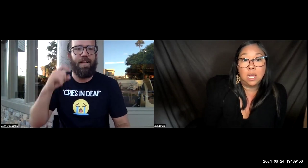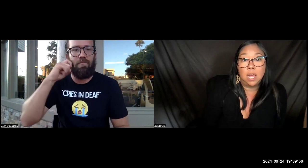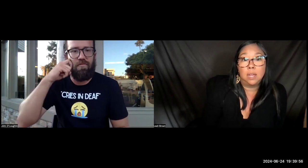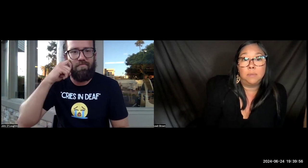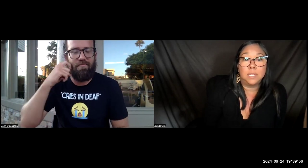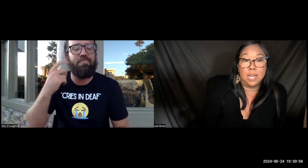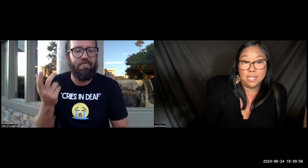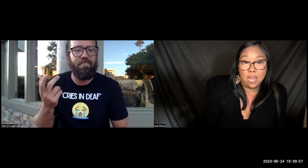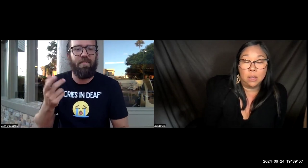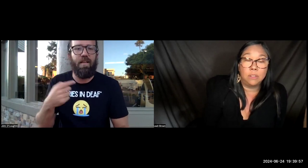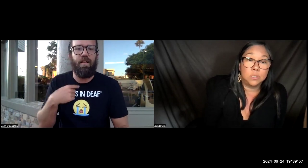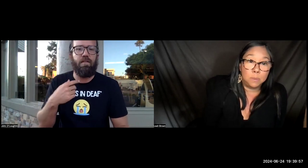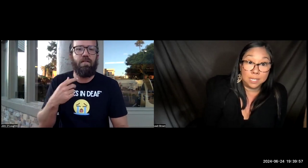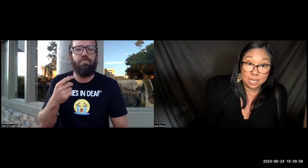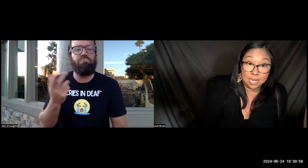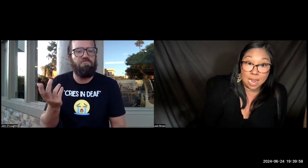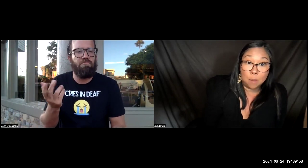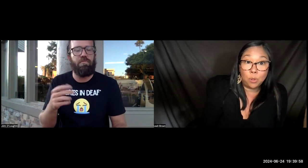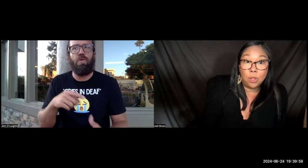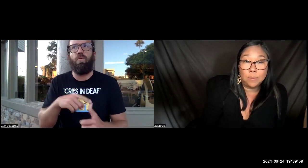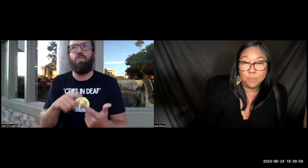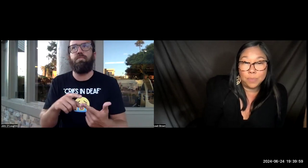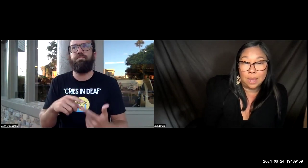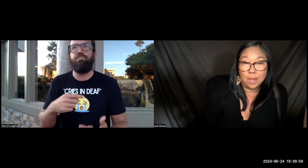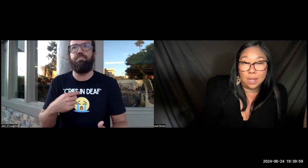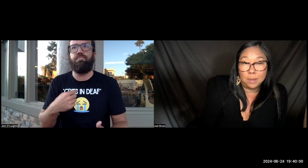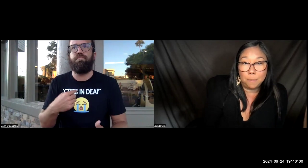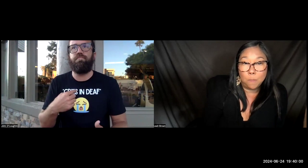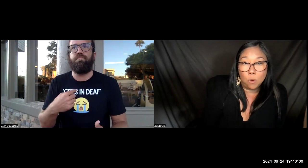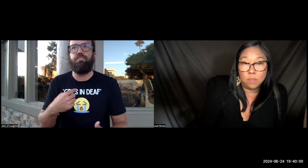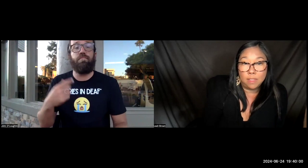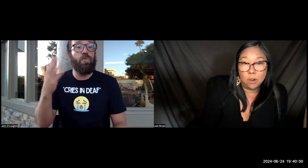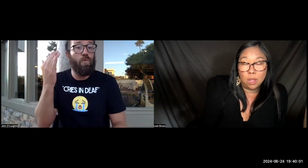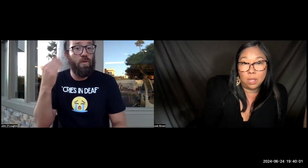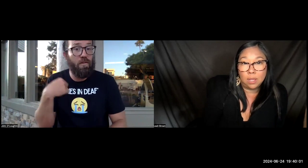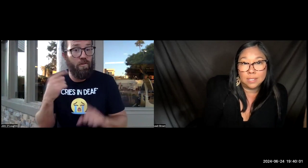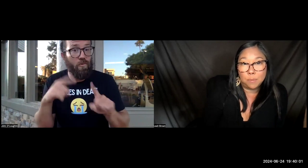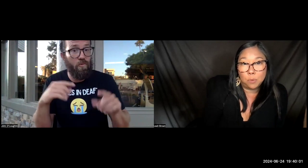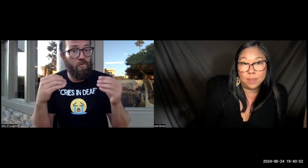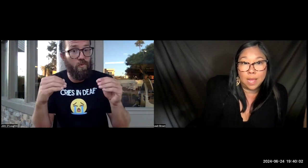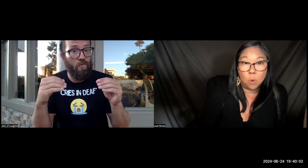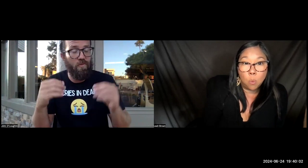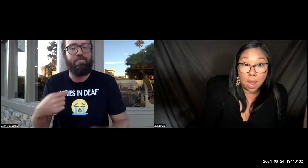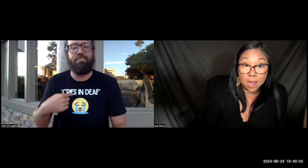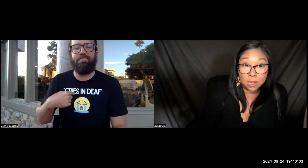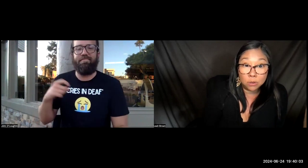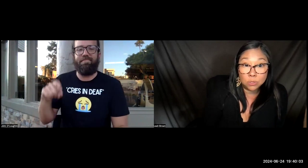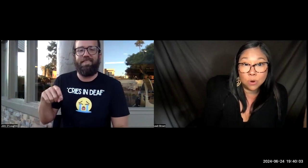Um, I say, I go to the store because I need an apple. Um, or the other example would be like, why I go store,